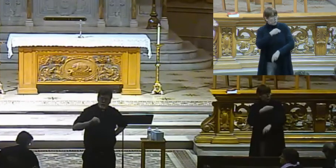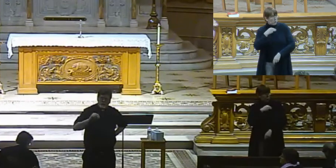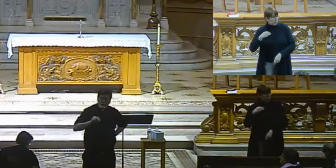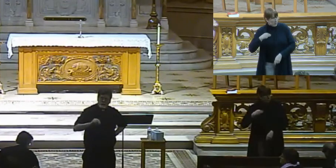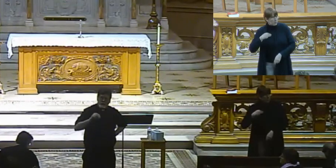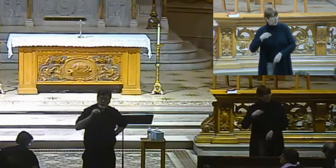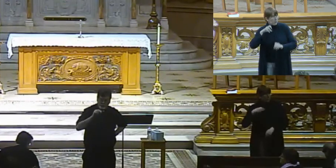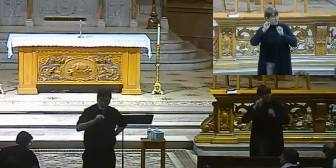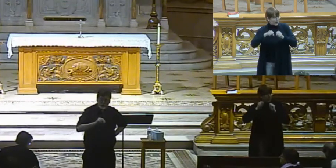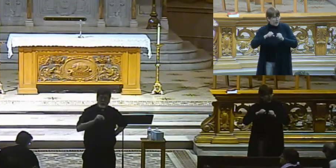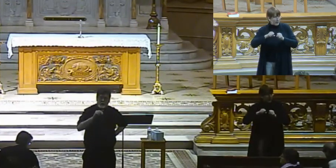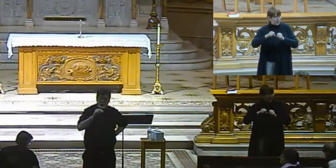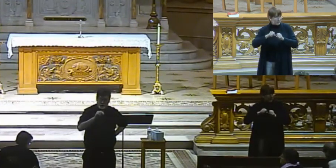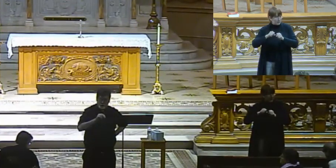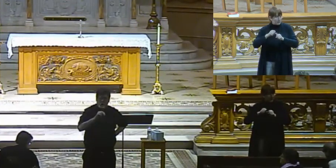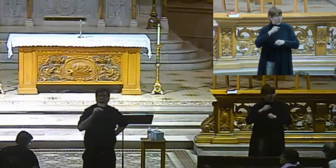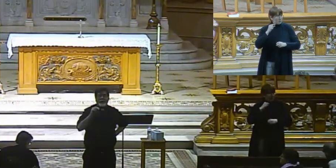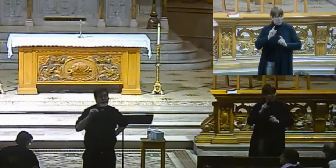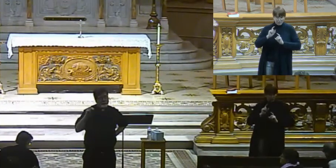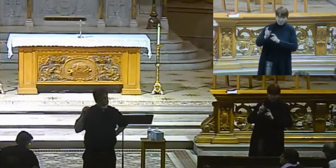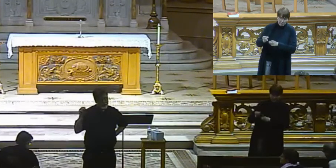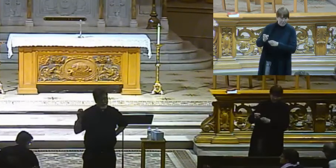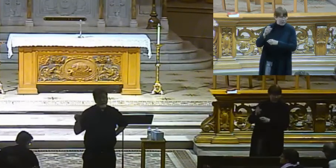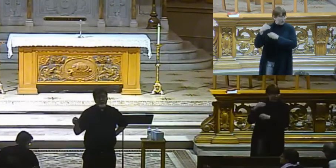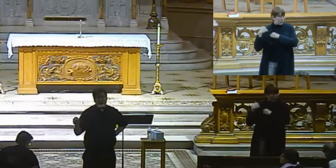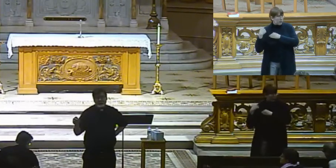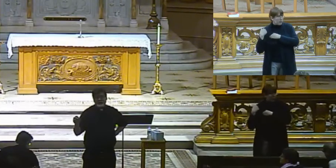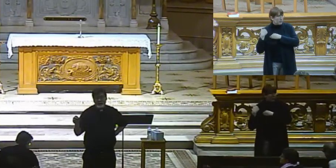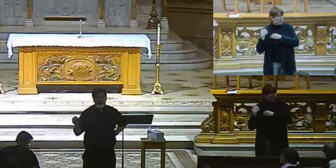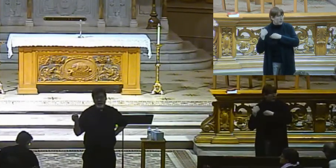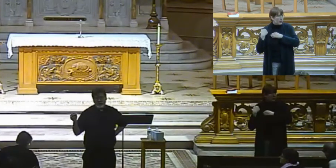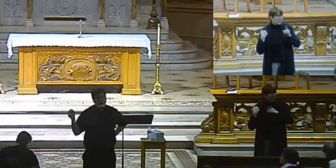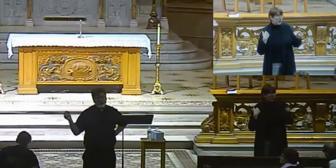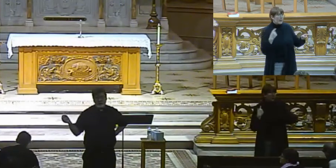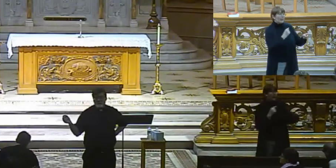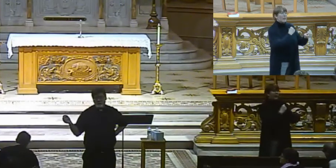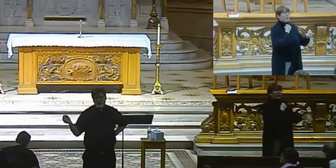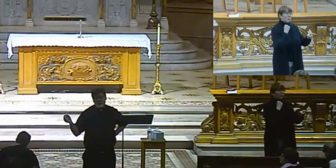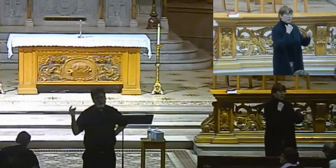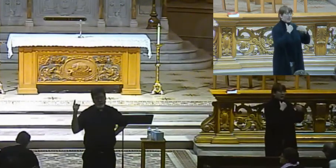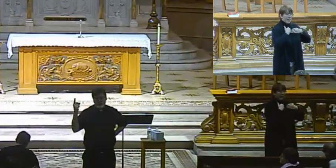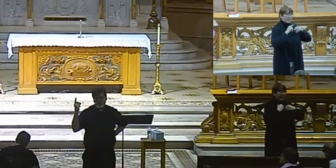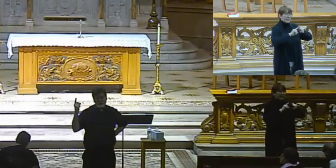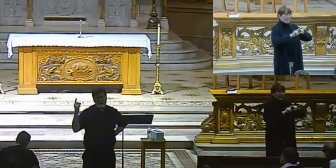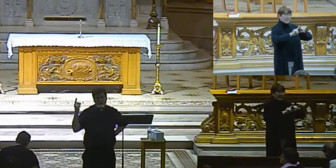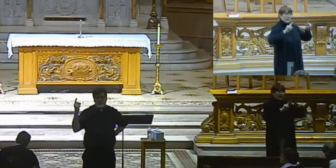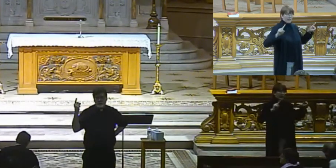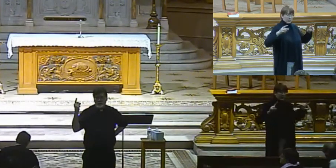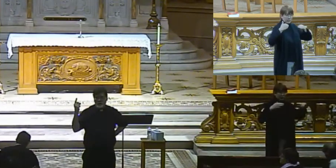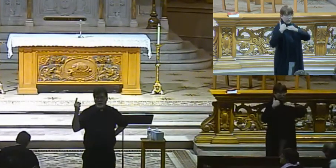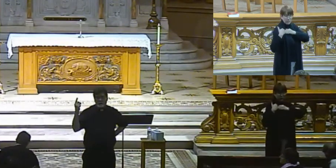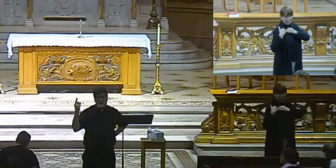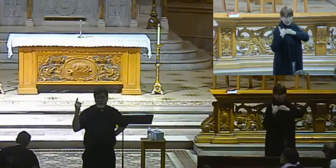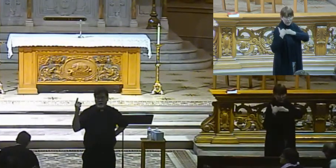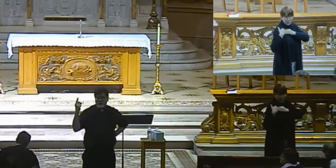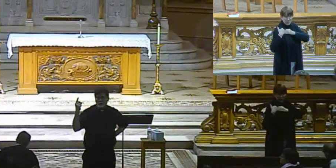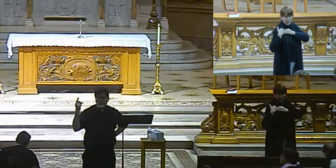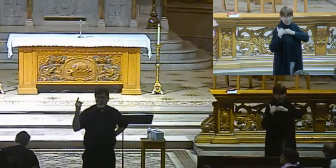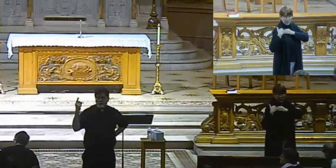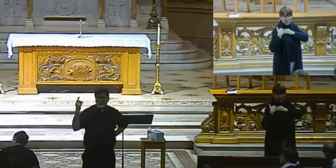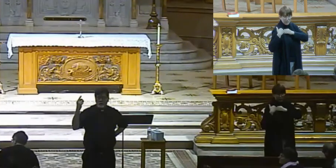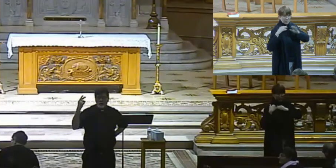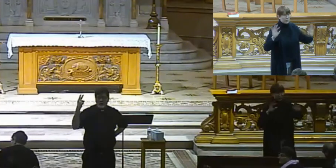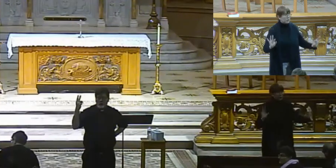are certain things that a priest can do that even a deacon cannot do and a layperson can do. They cannot say mass and confect